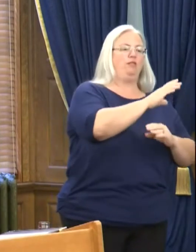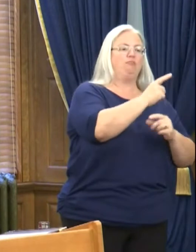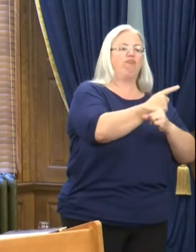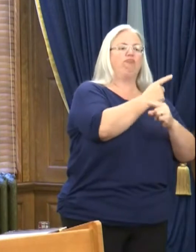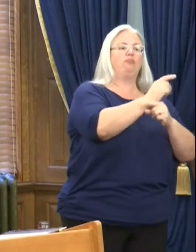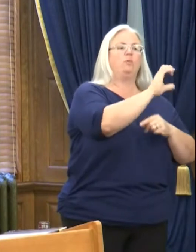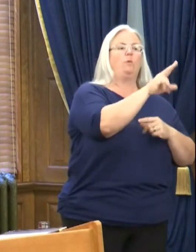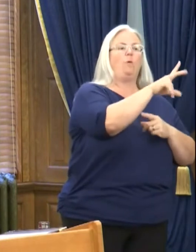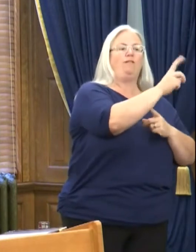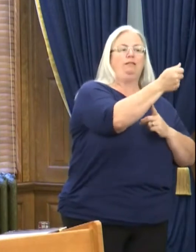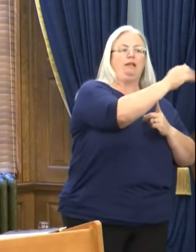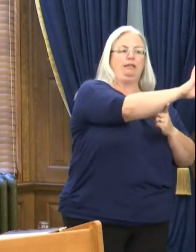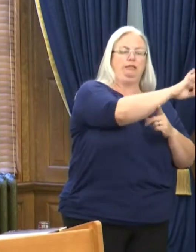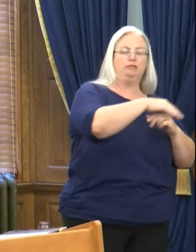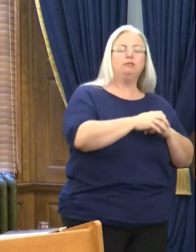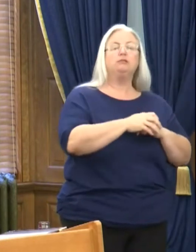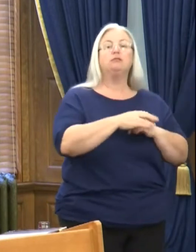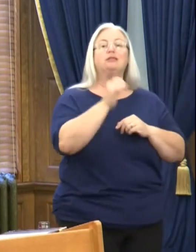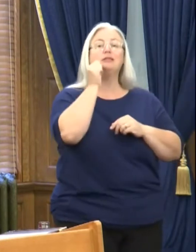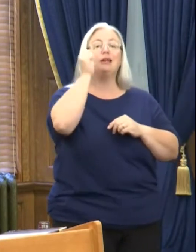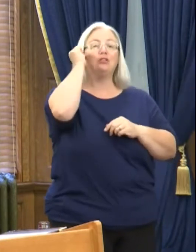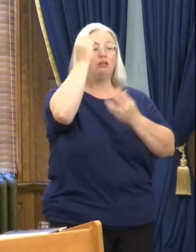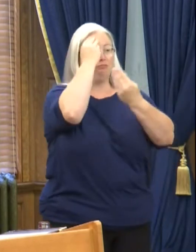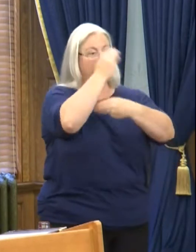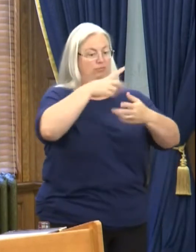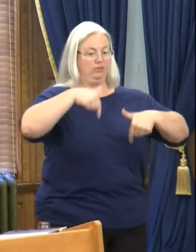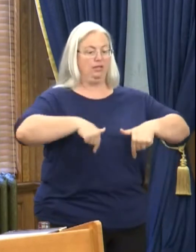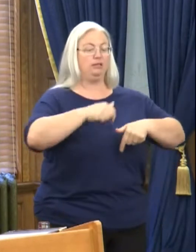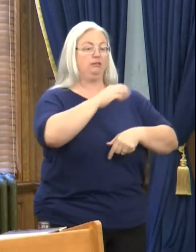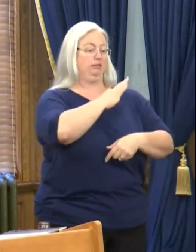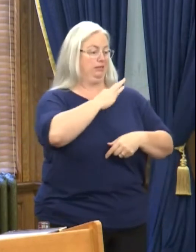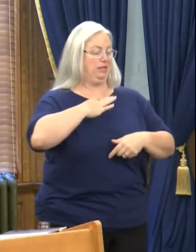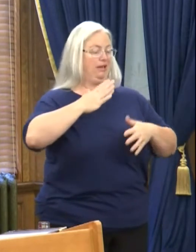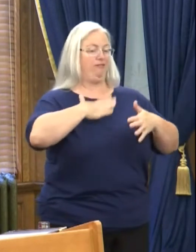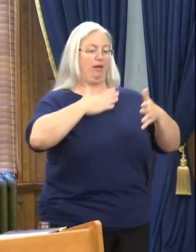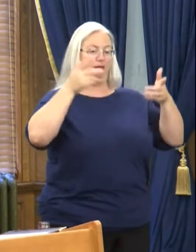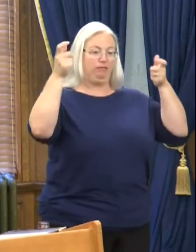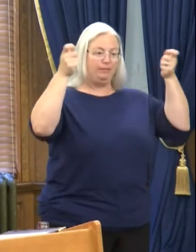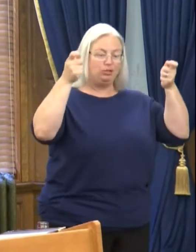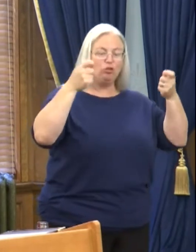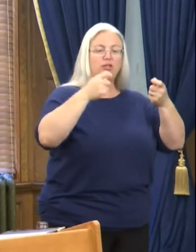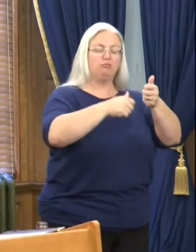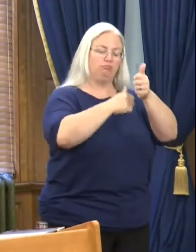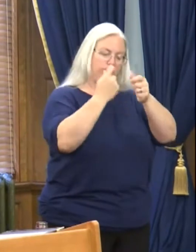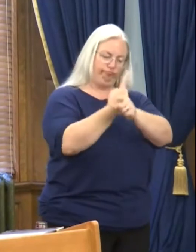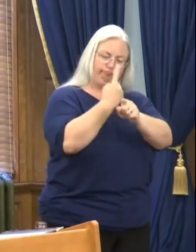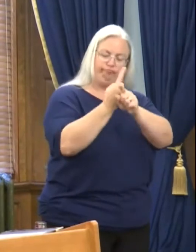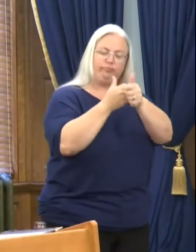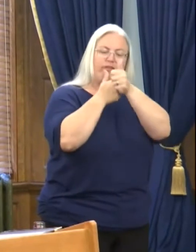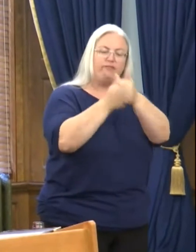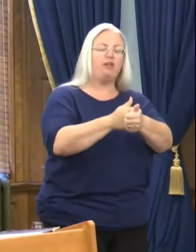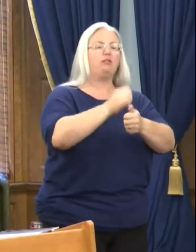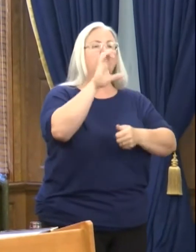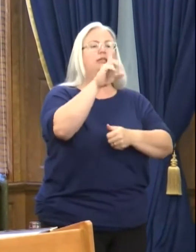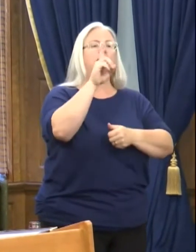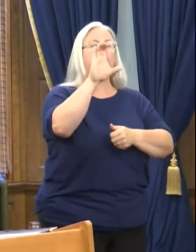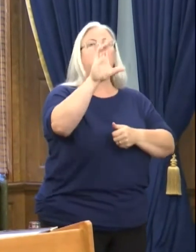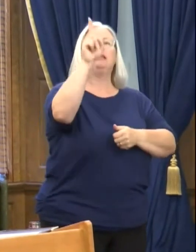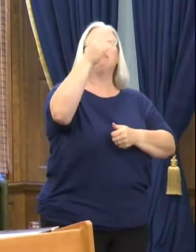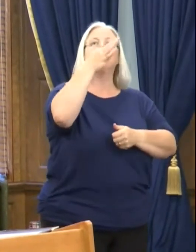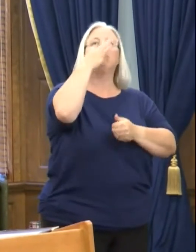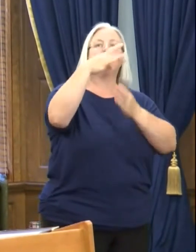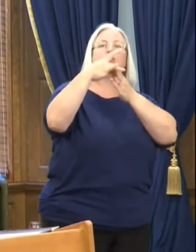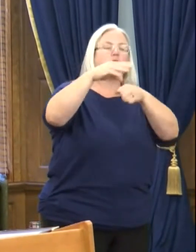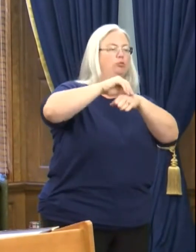As I said yesterday, this administration has consistently followed the recommendations from the experts at the CDC.